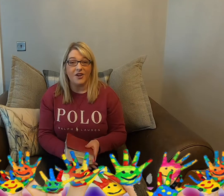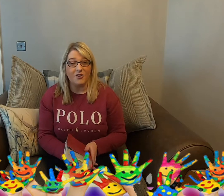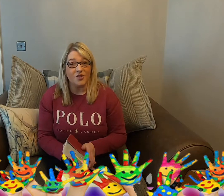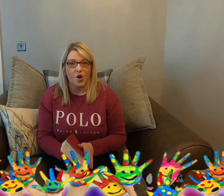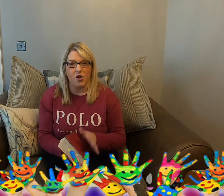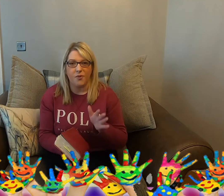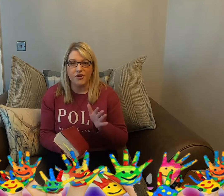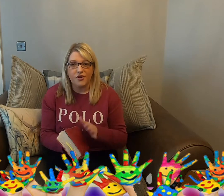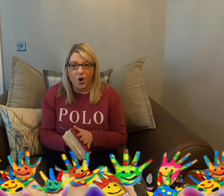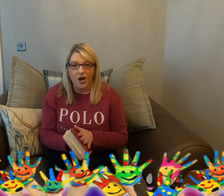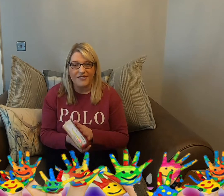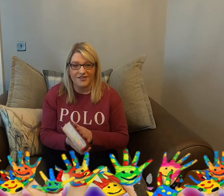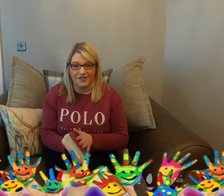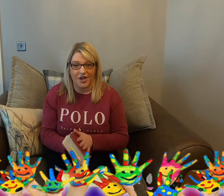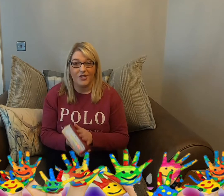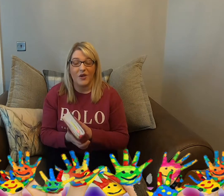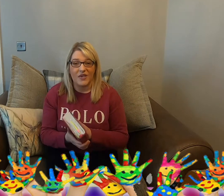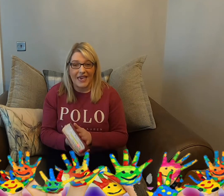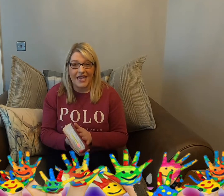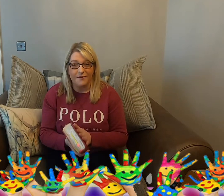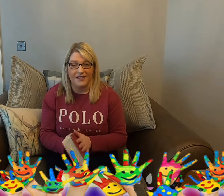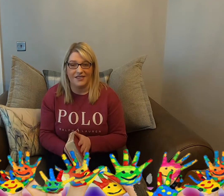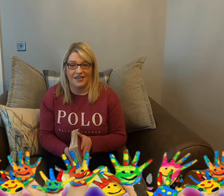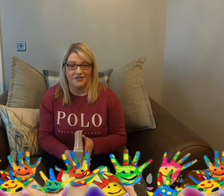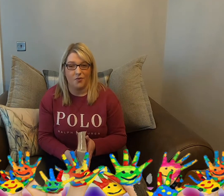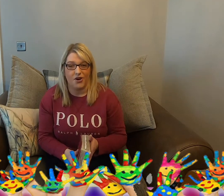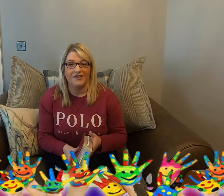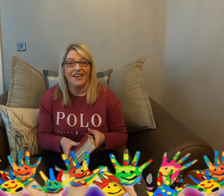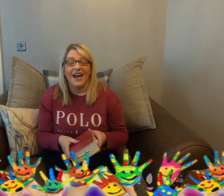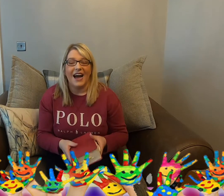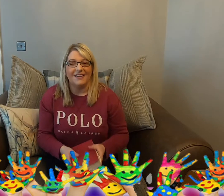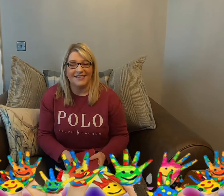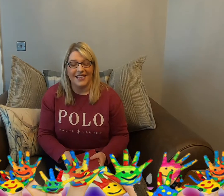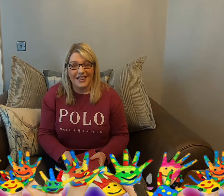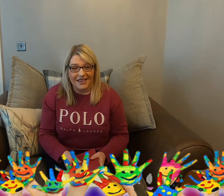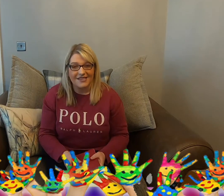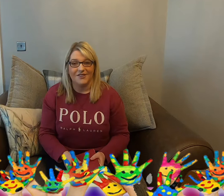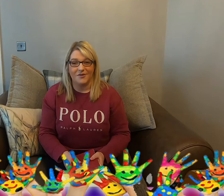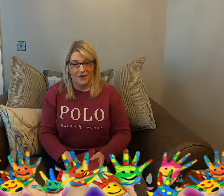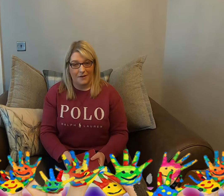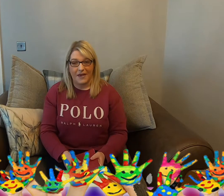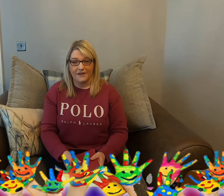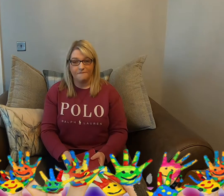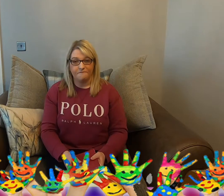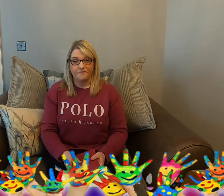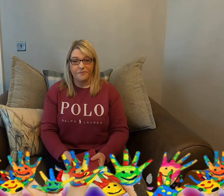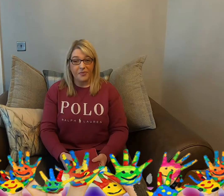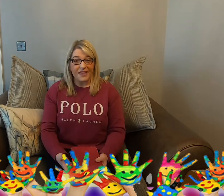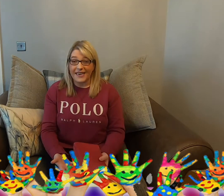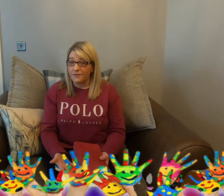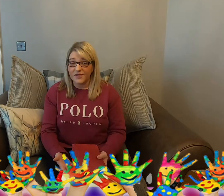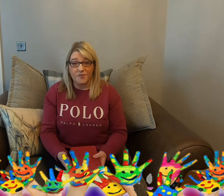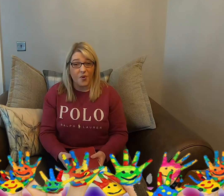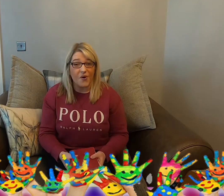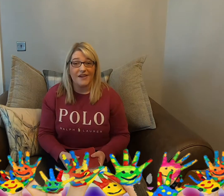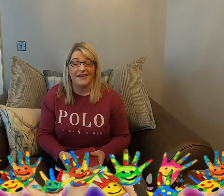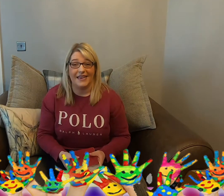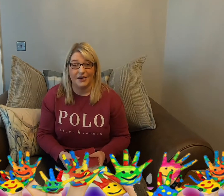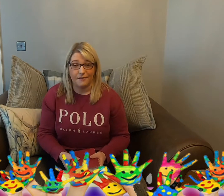learned all about God's Son who came into this world as a little baby? He was born in a